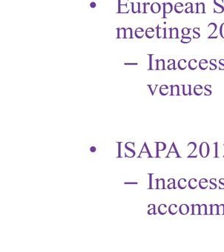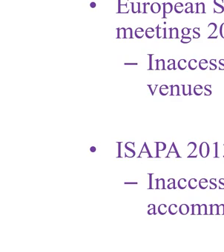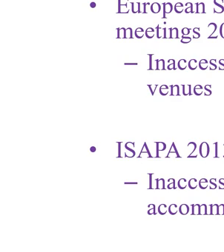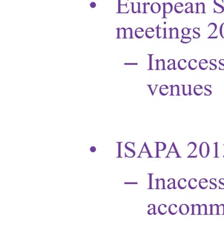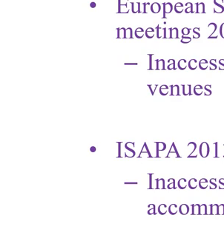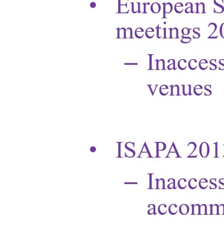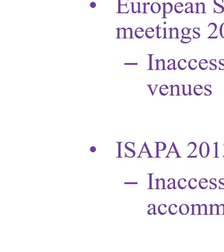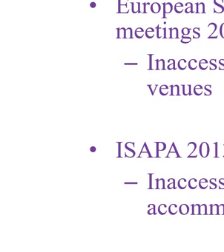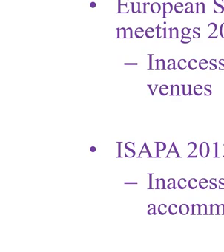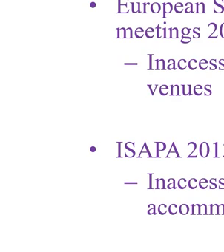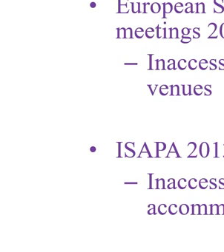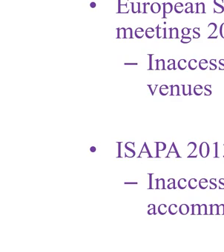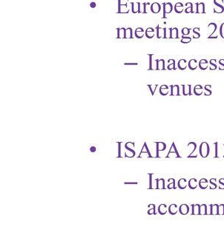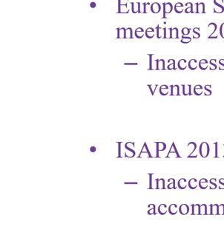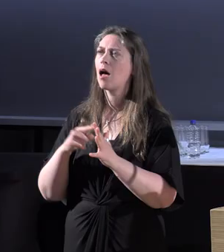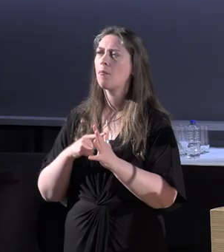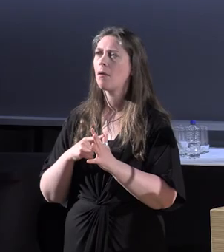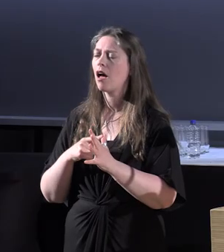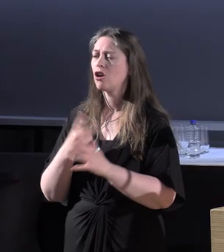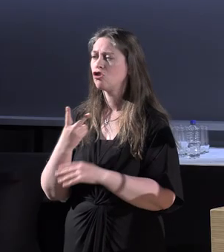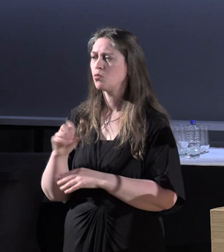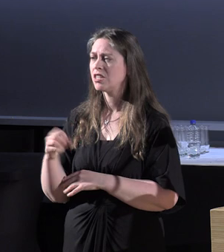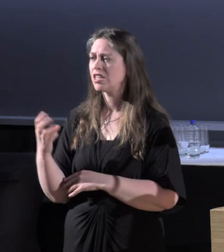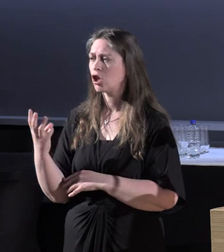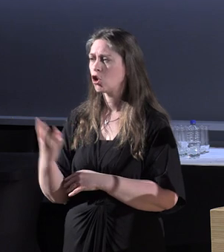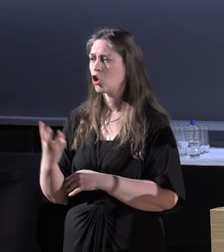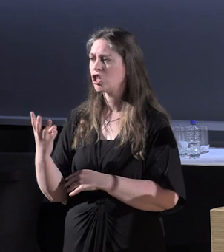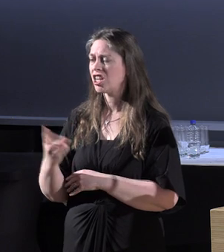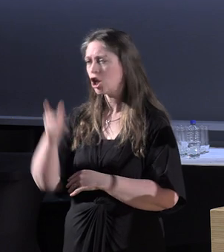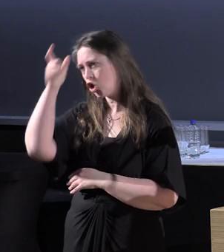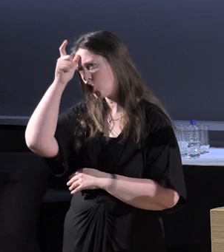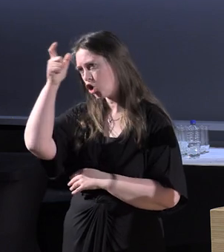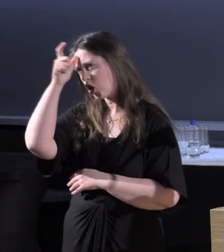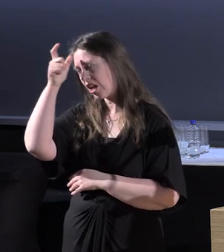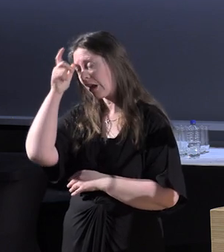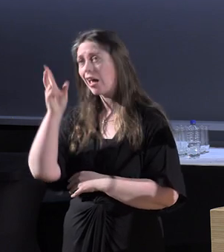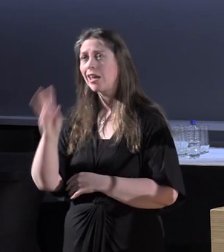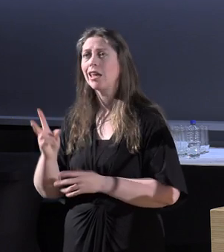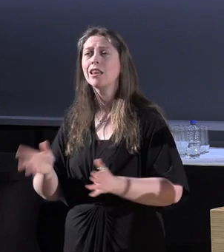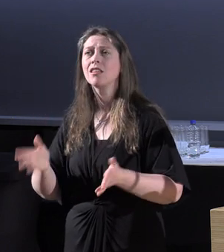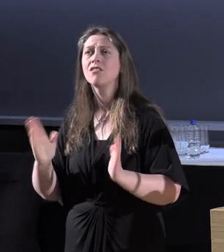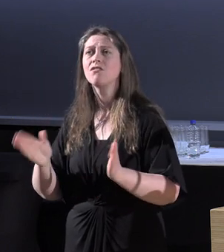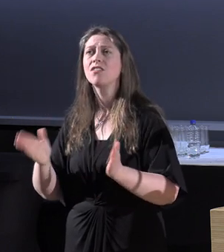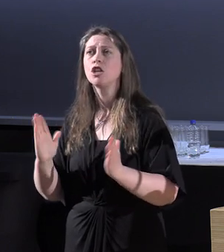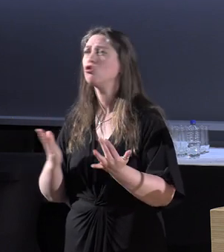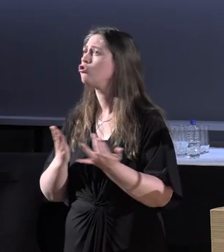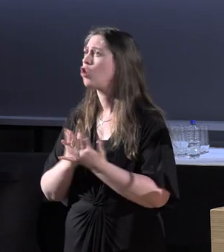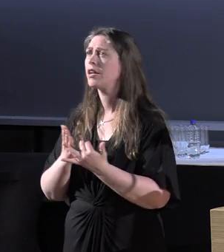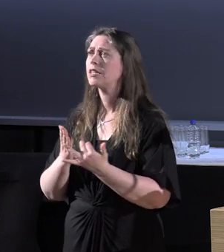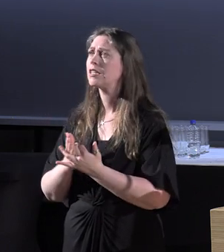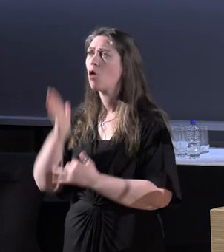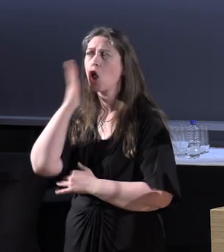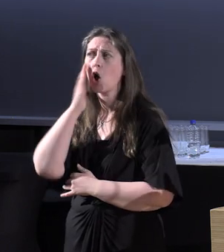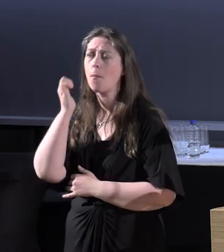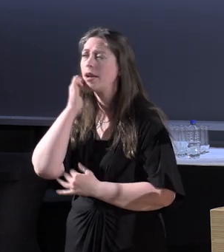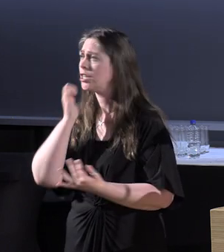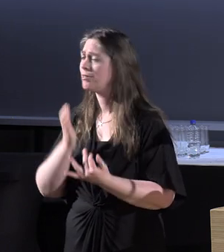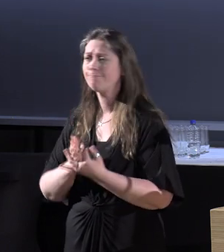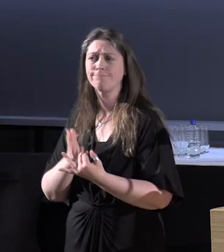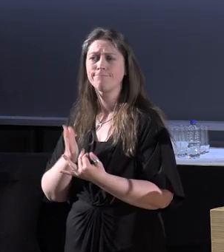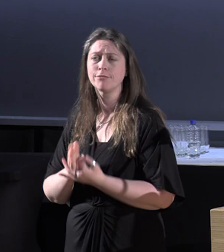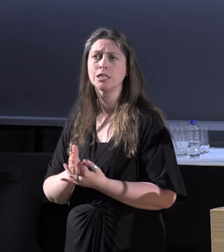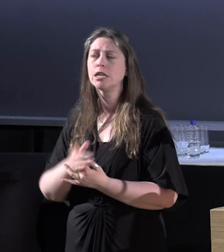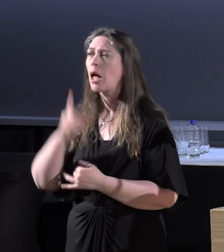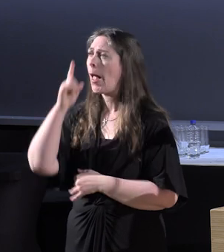ASAPA, 2013, that was in Turkey, inaccessible venues and accommodation. There were